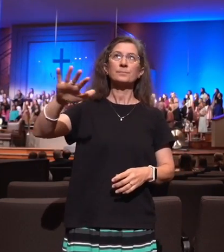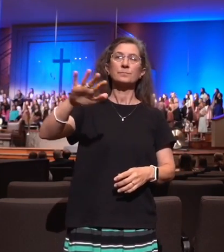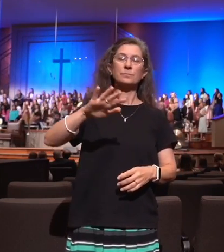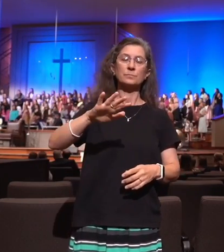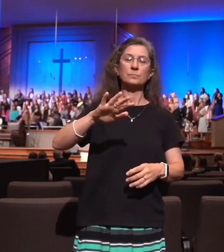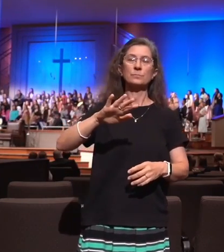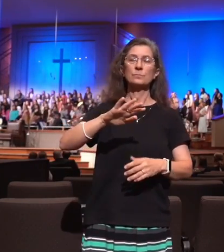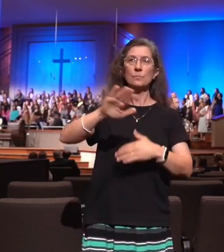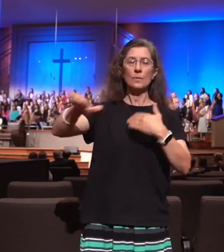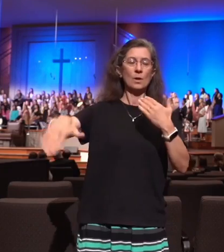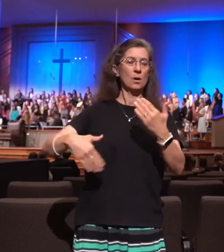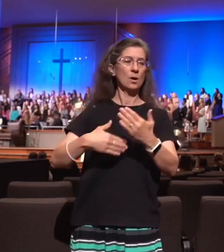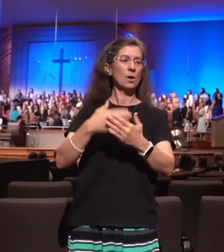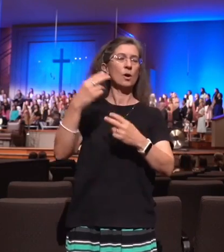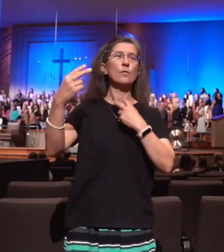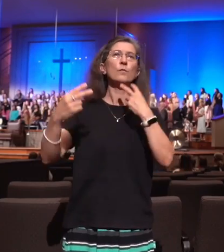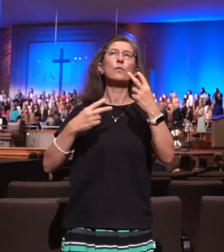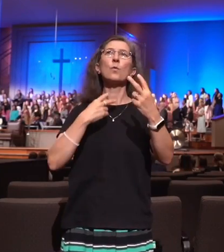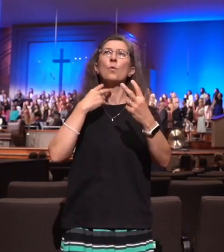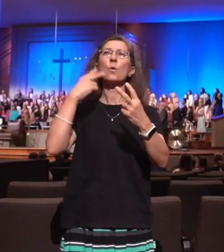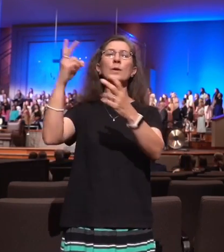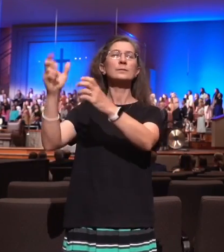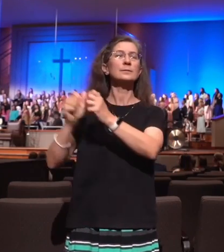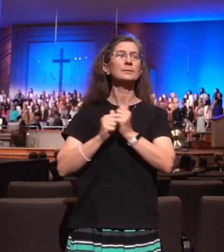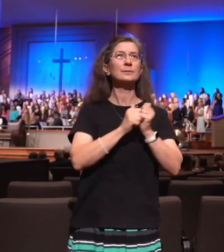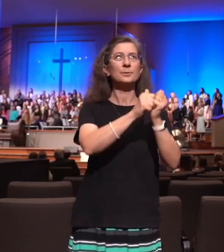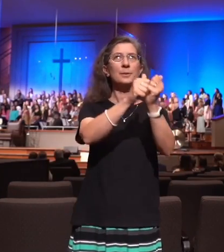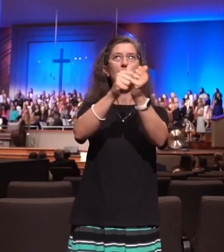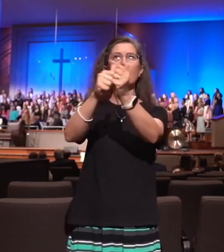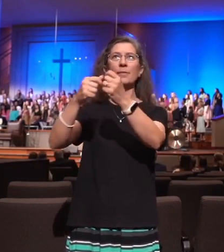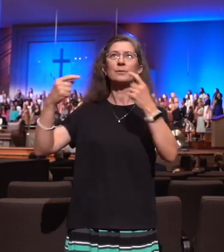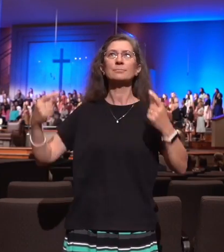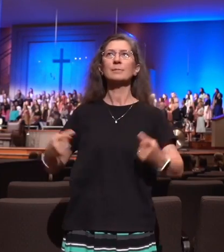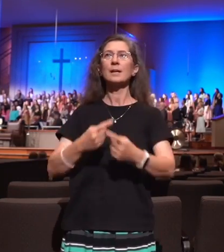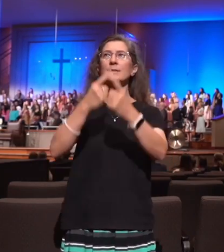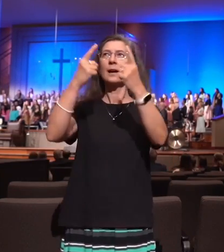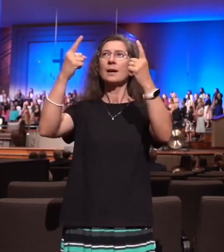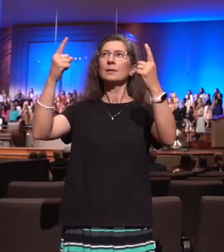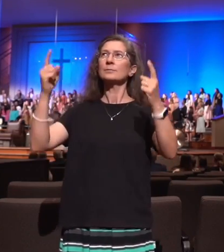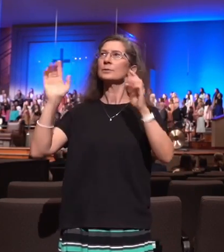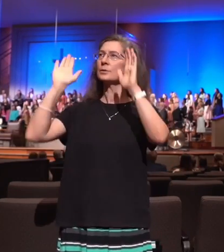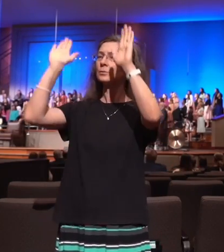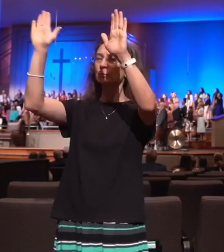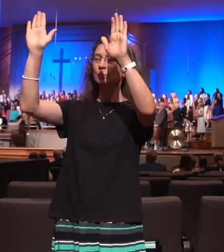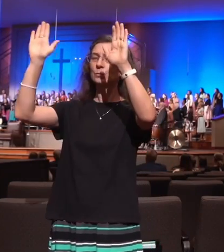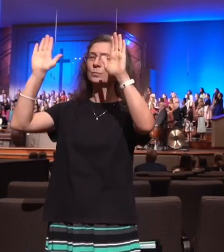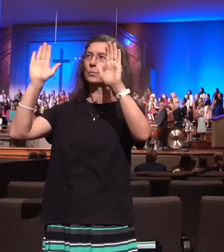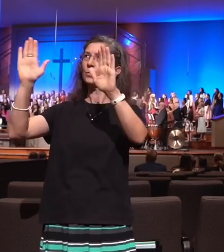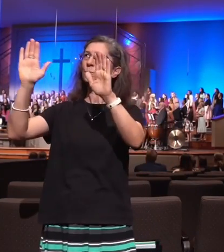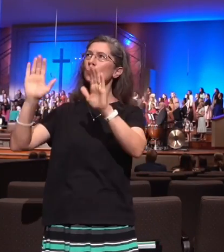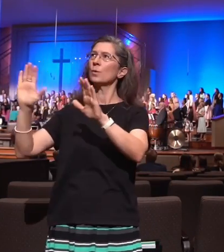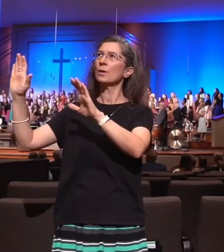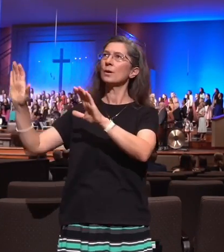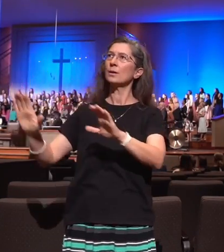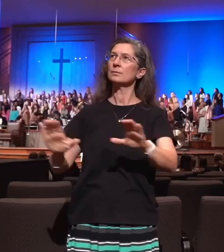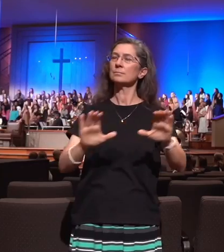voice proclaiming, the great things He has done, let God be crowned with